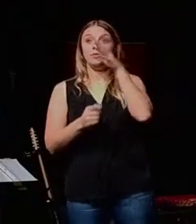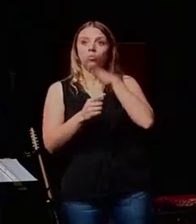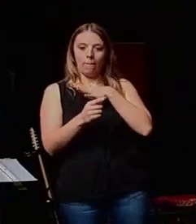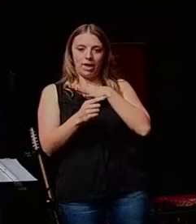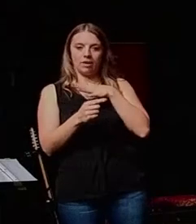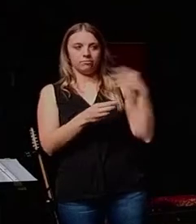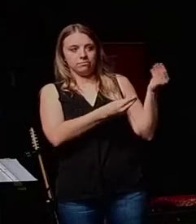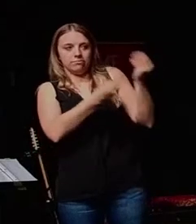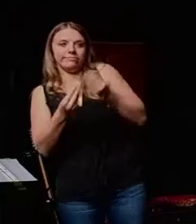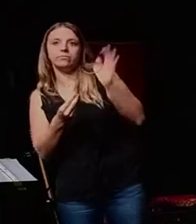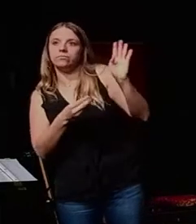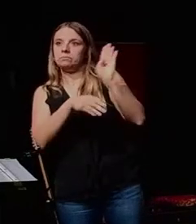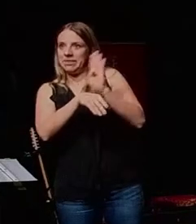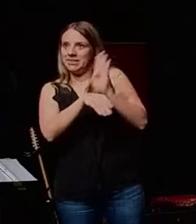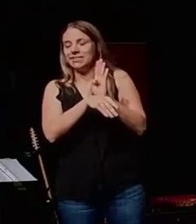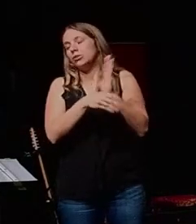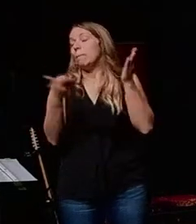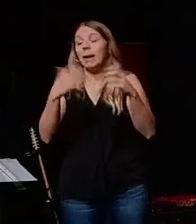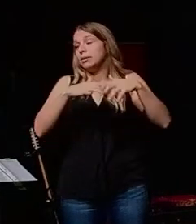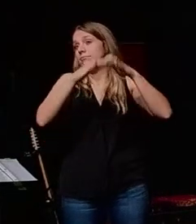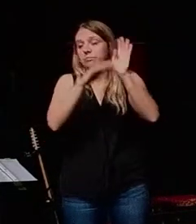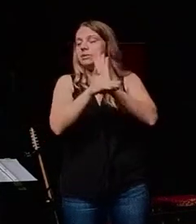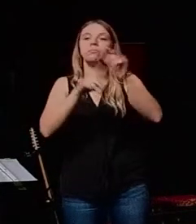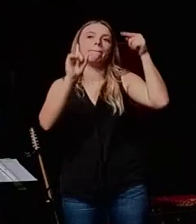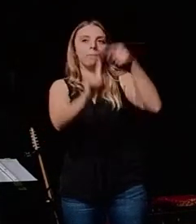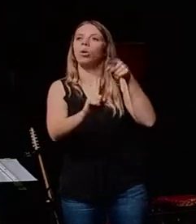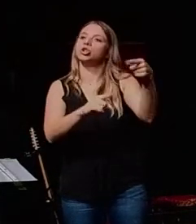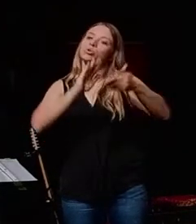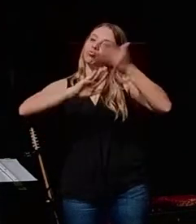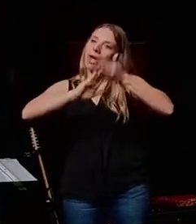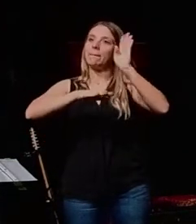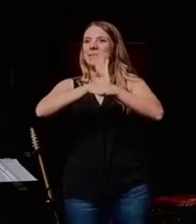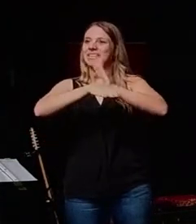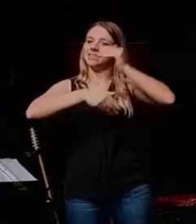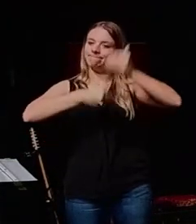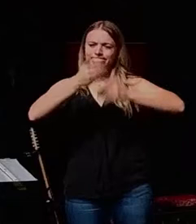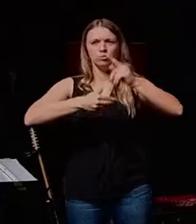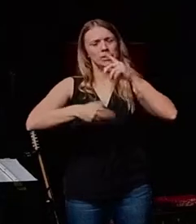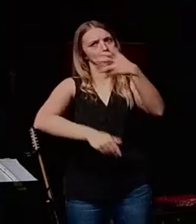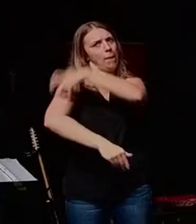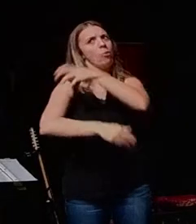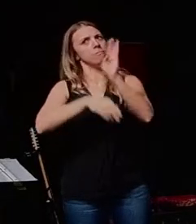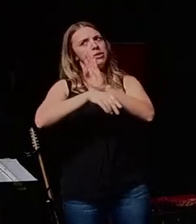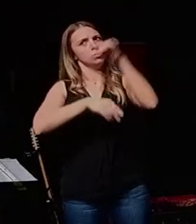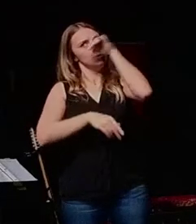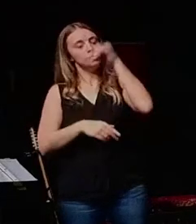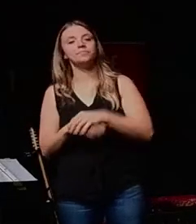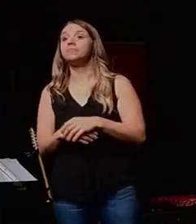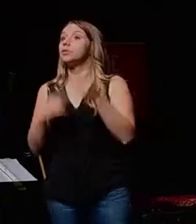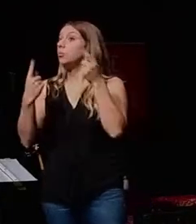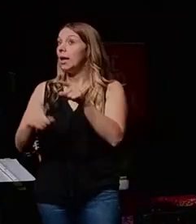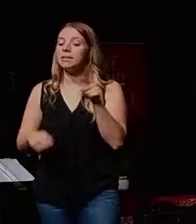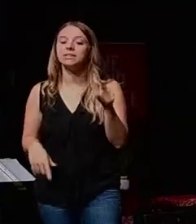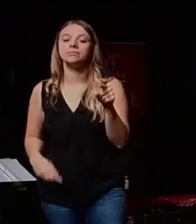inherited this, or maybe started it, perhaps, but she was running this business. There was a powerful business. And this is what happens then.